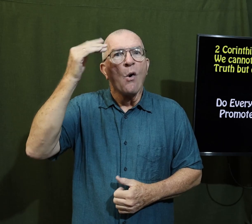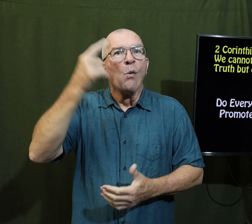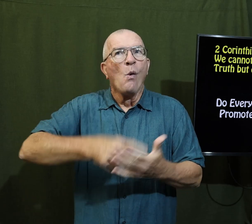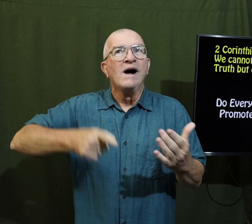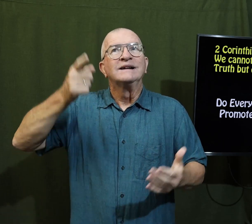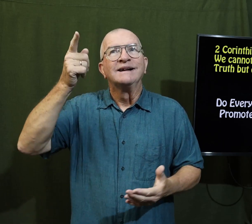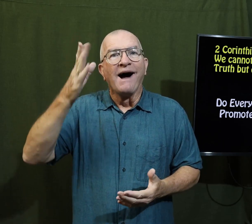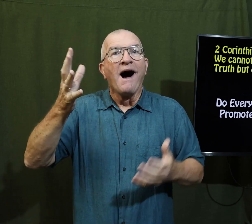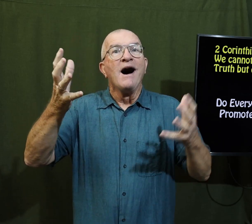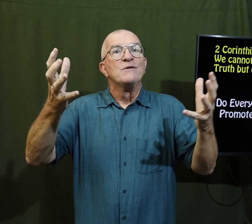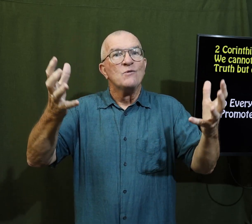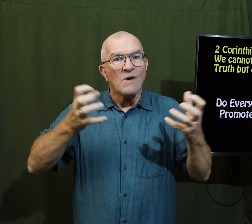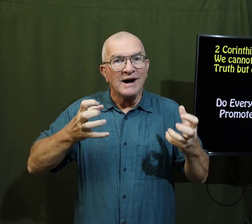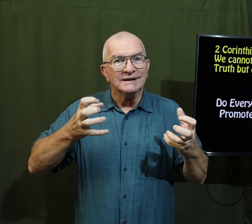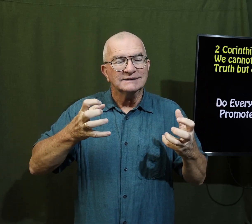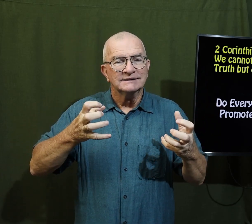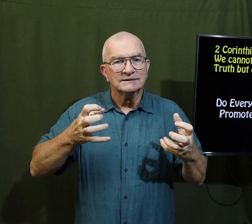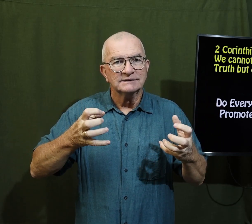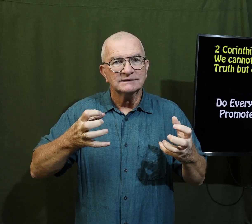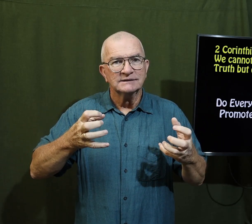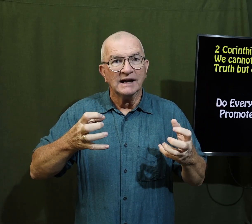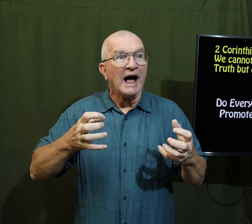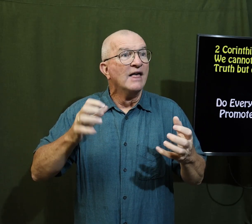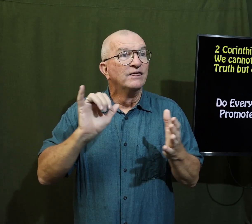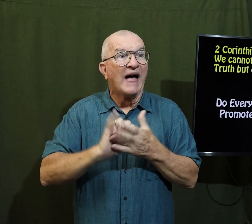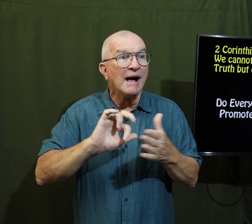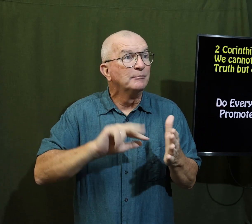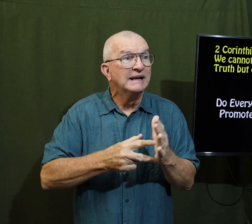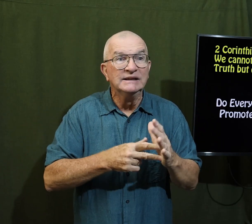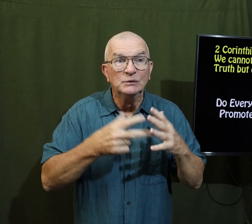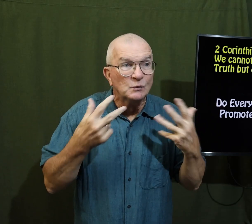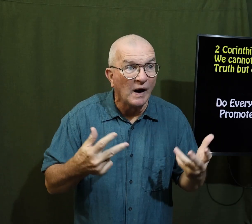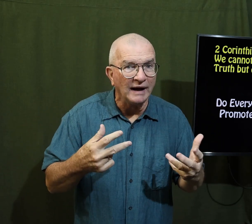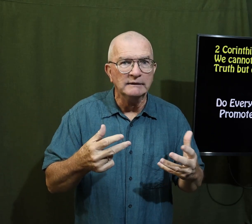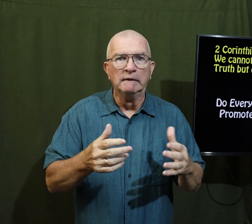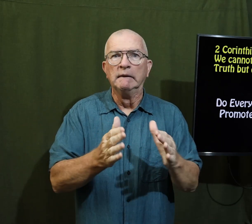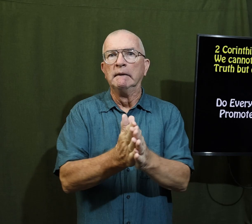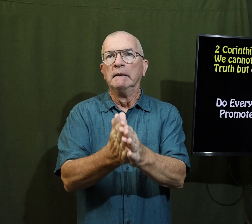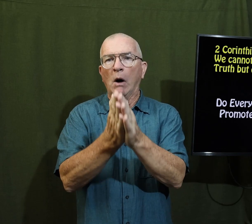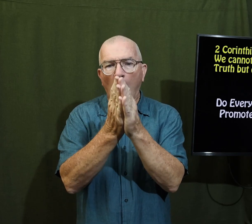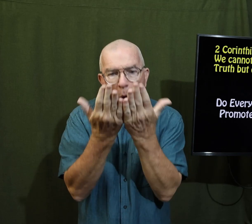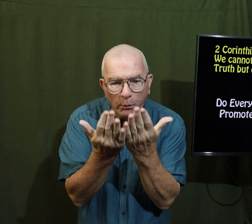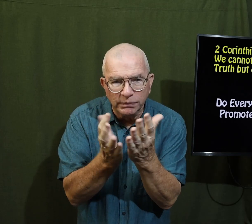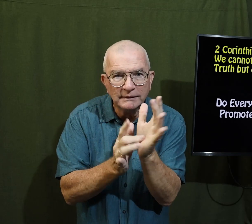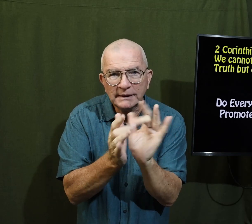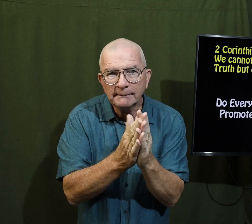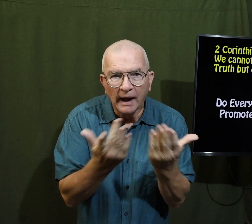we need to know what God wants and that means what open the Bible